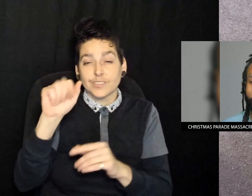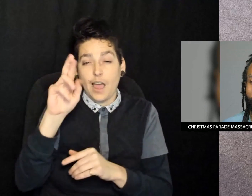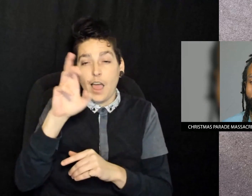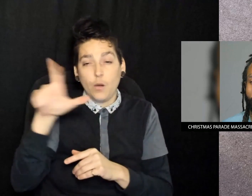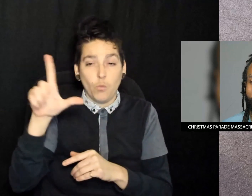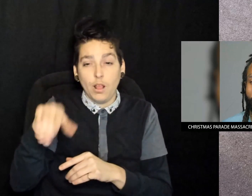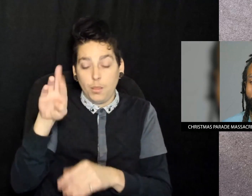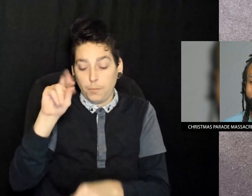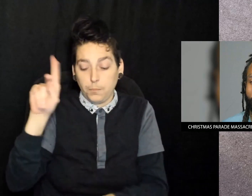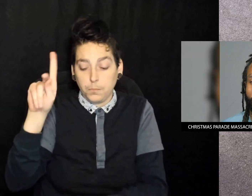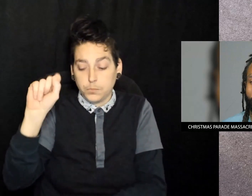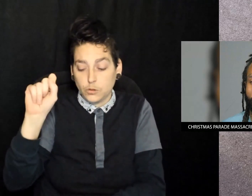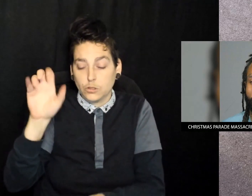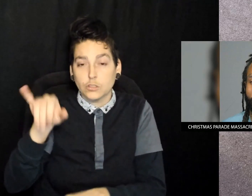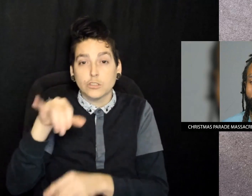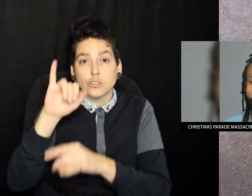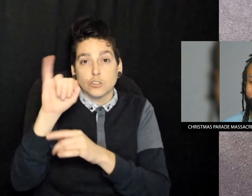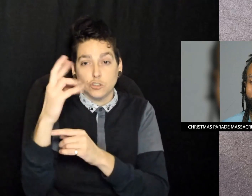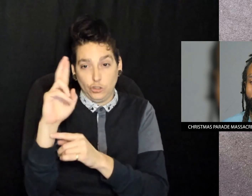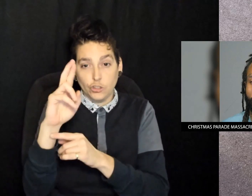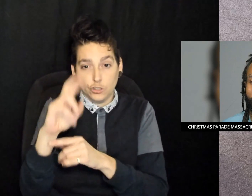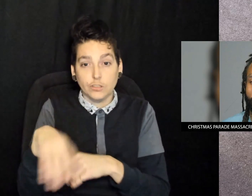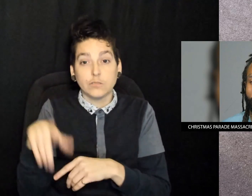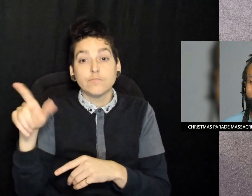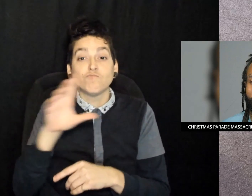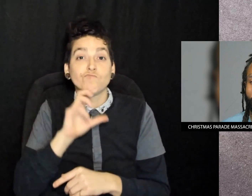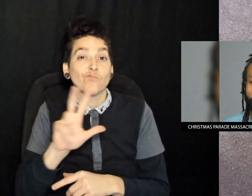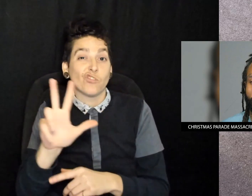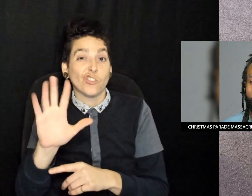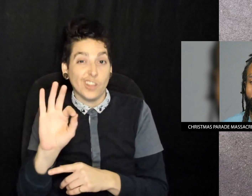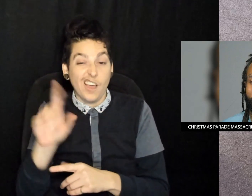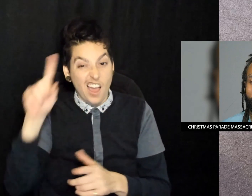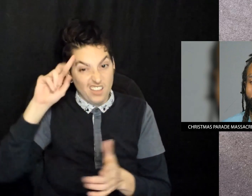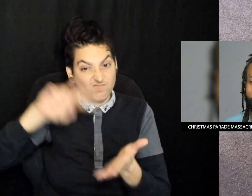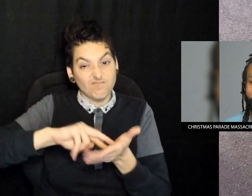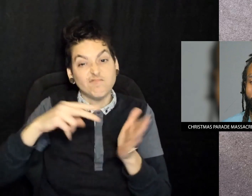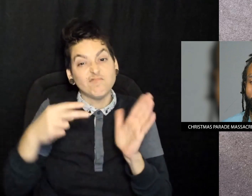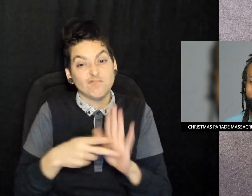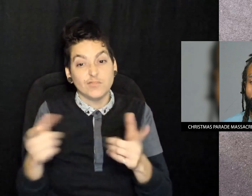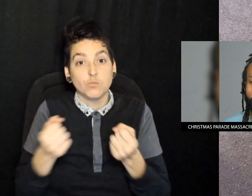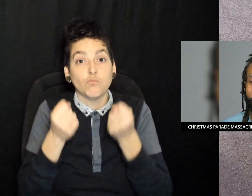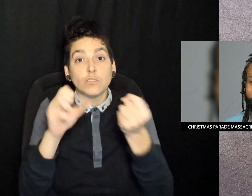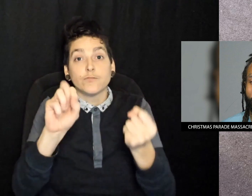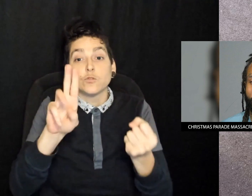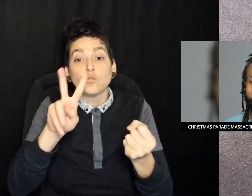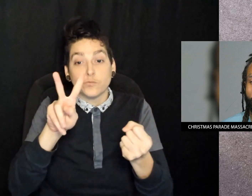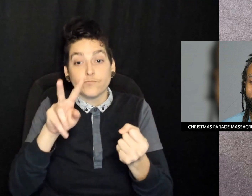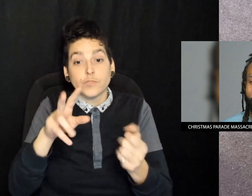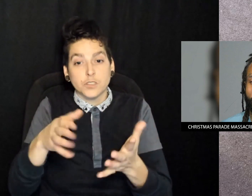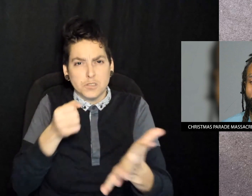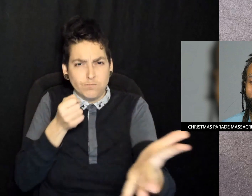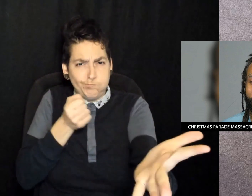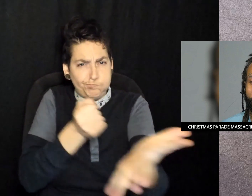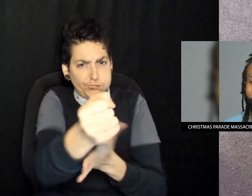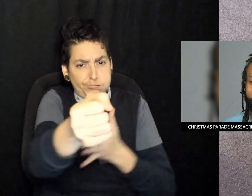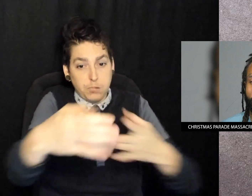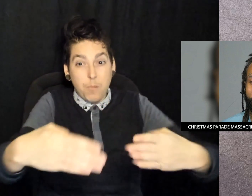Investigators in Waukesha, Wisconsin, say 39-year-old Daryl Brooks Jr. intentionally drove an SUV